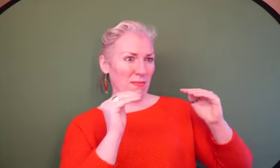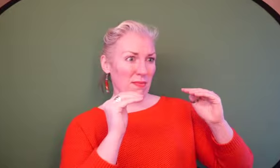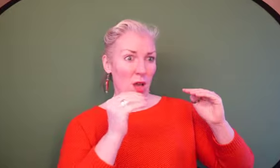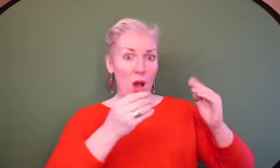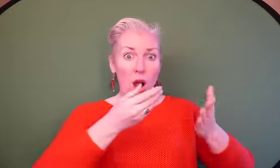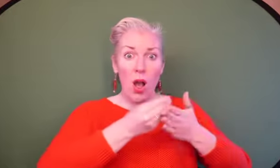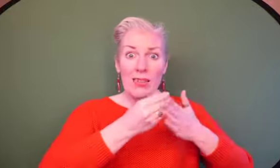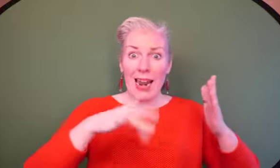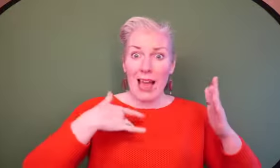That's yeah,